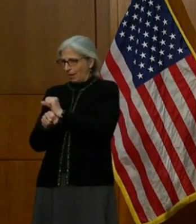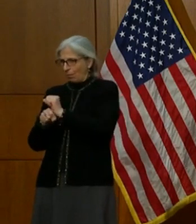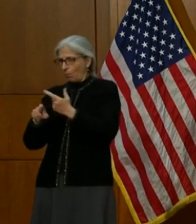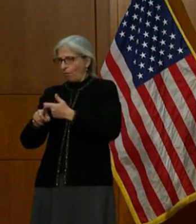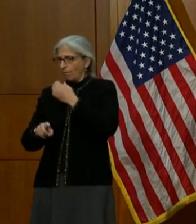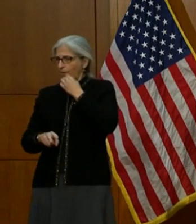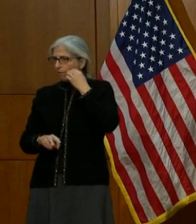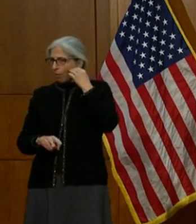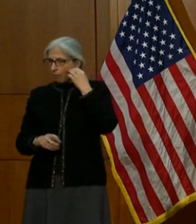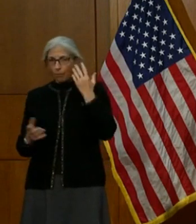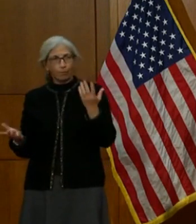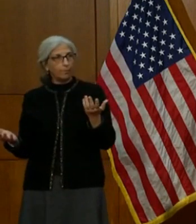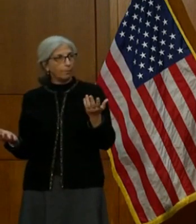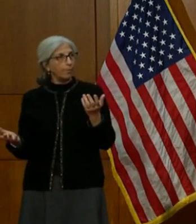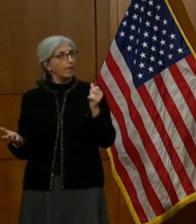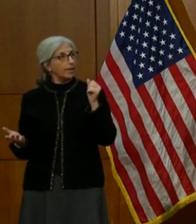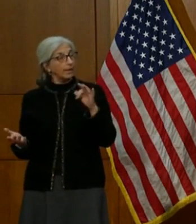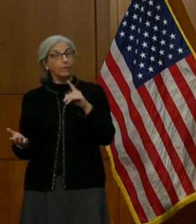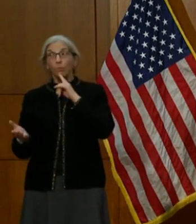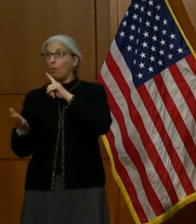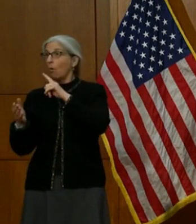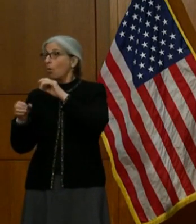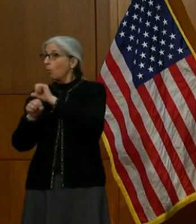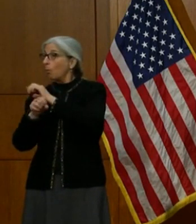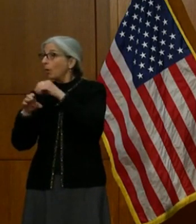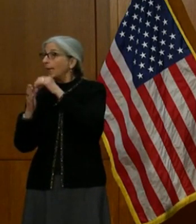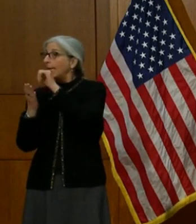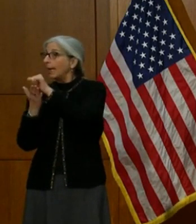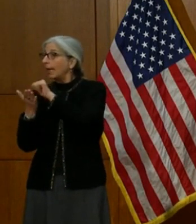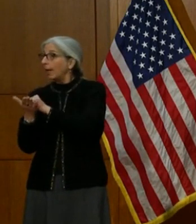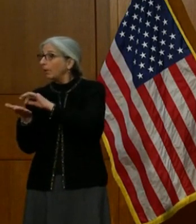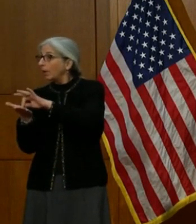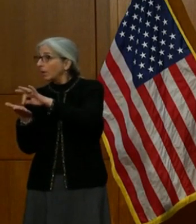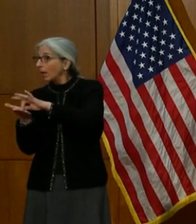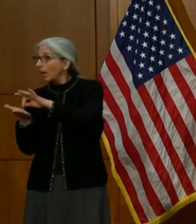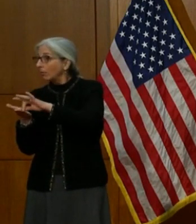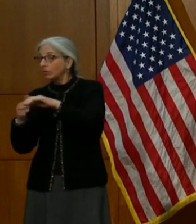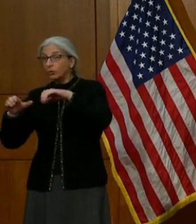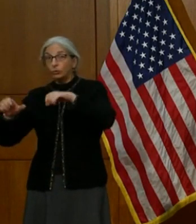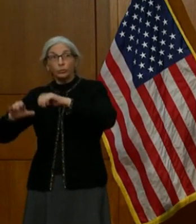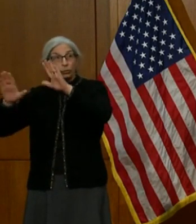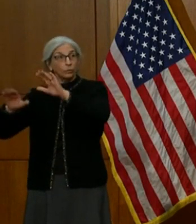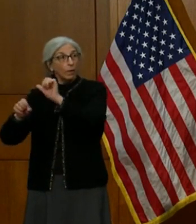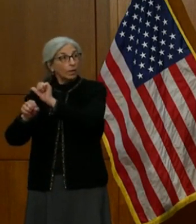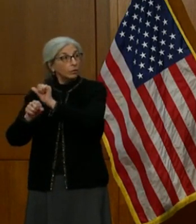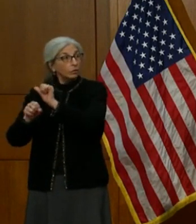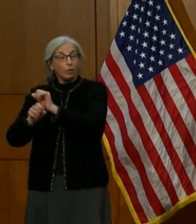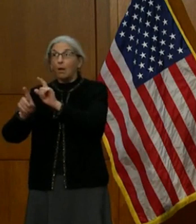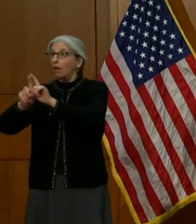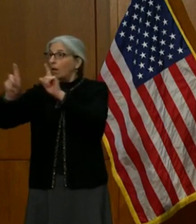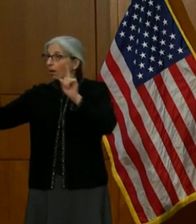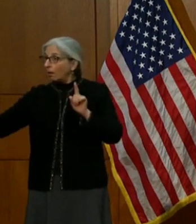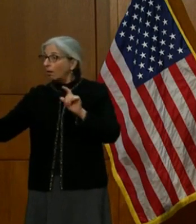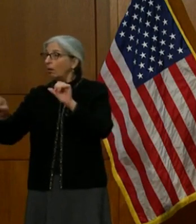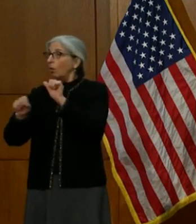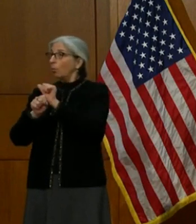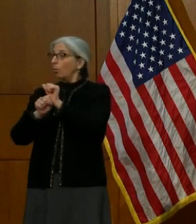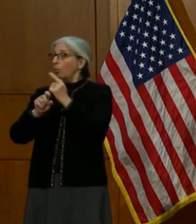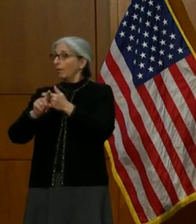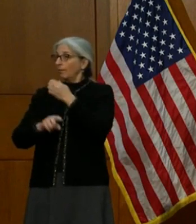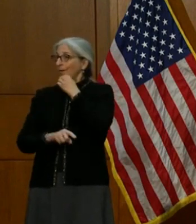your home, if you're in accounting and doing a great job socially distancing and working remotely,